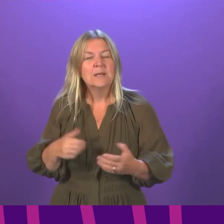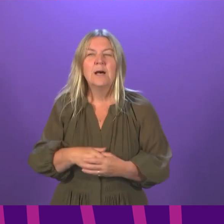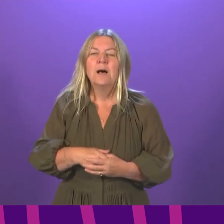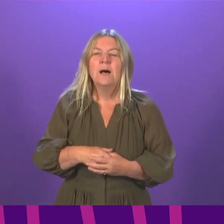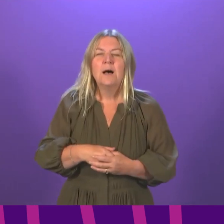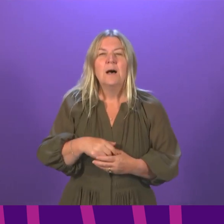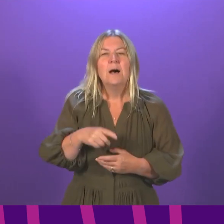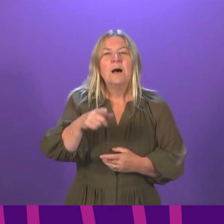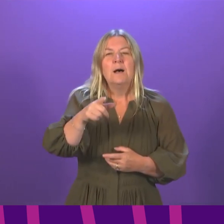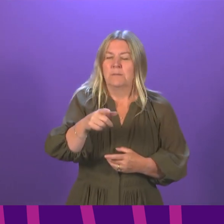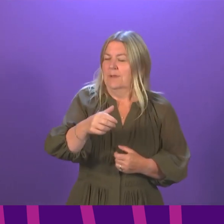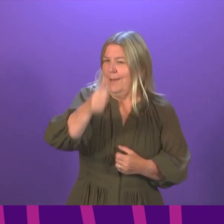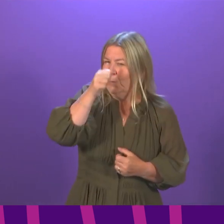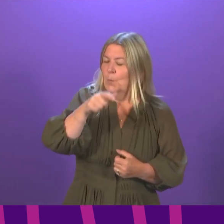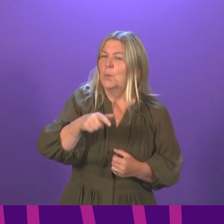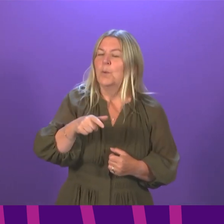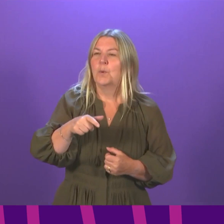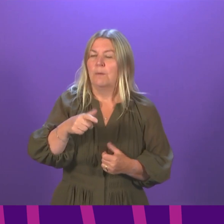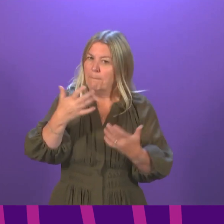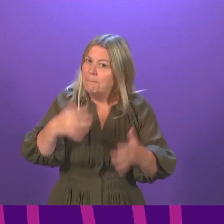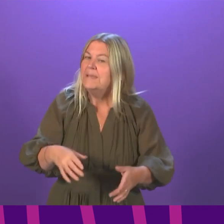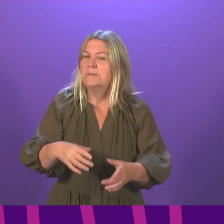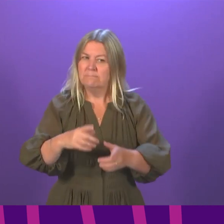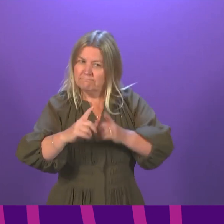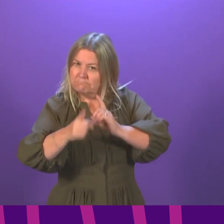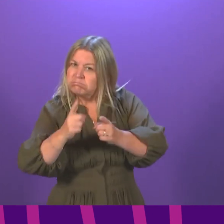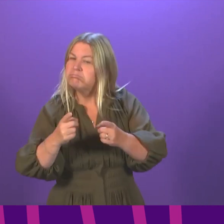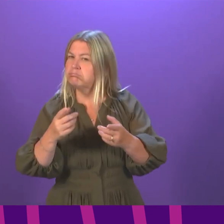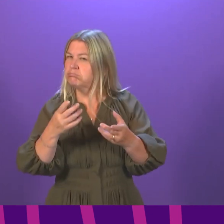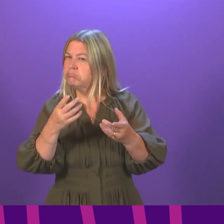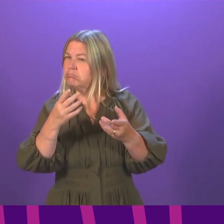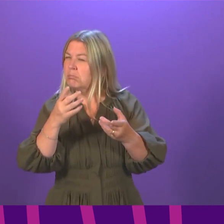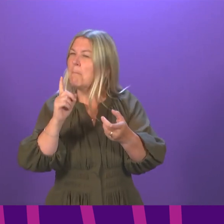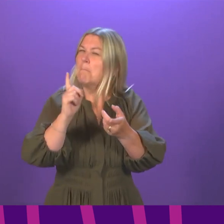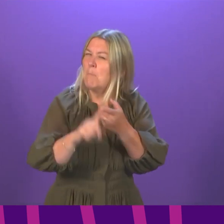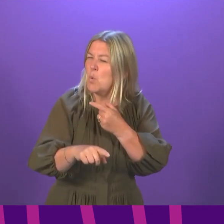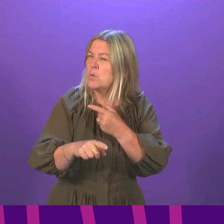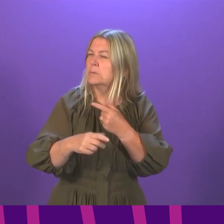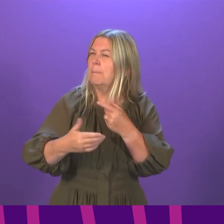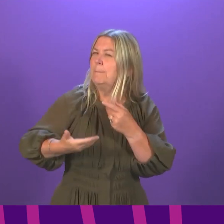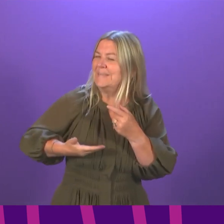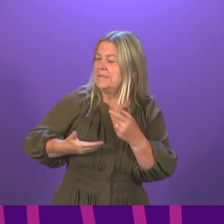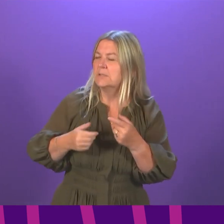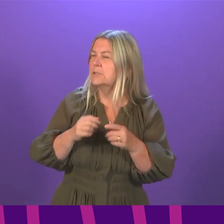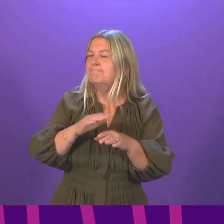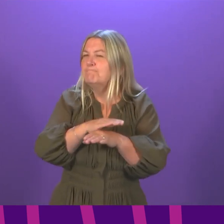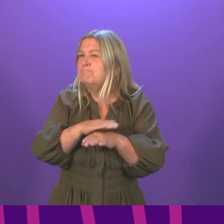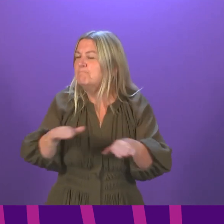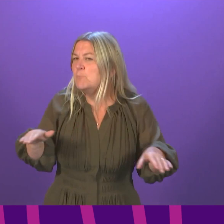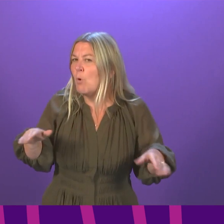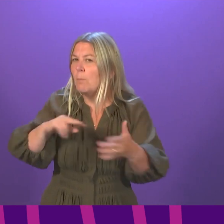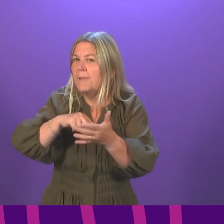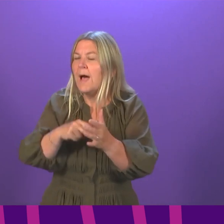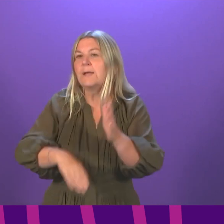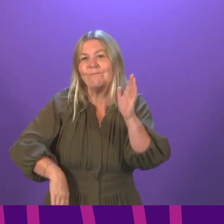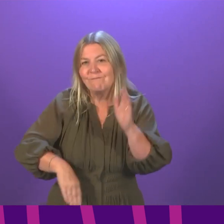thing I would say here, though, and I know because I have had conversations with some, most businesses are not planning a wholesale return to